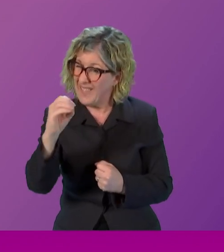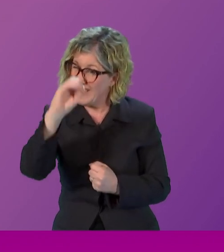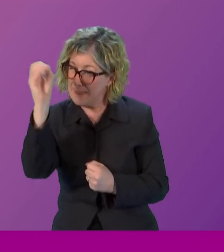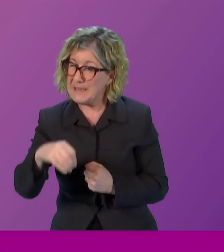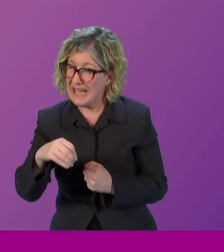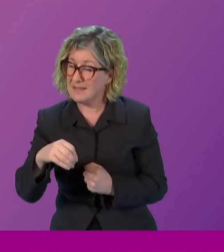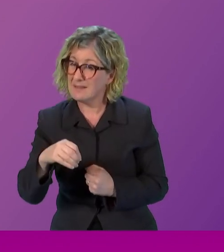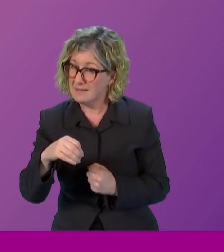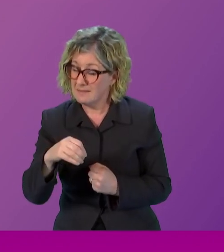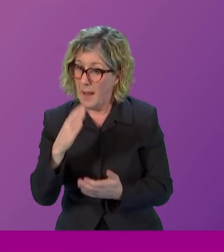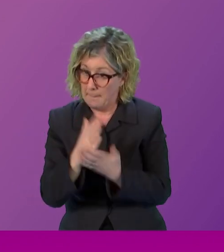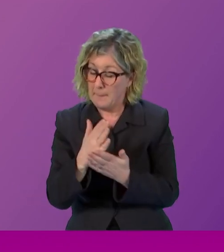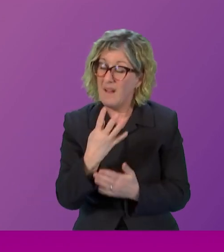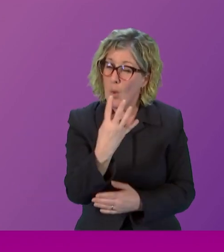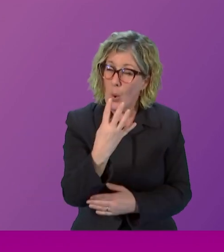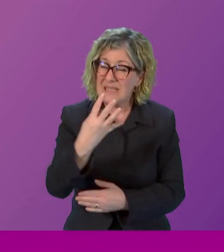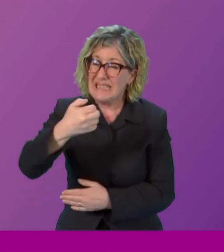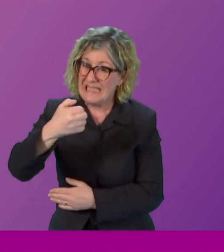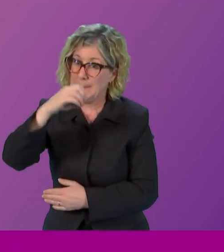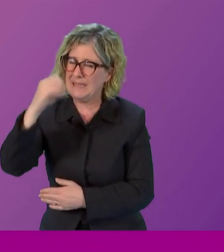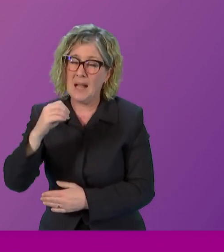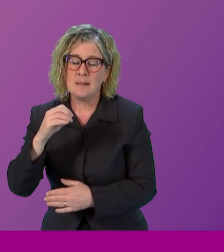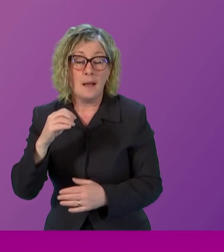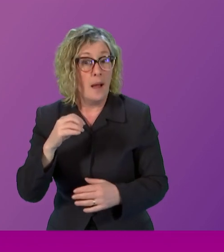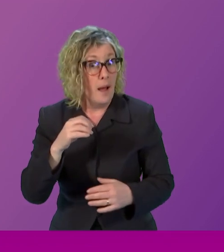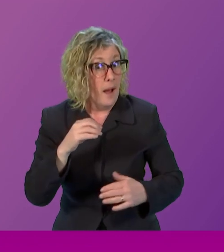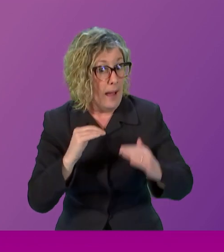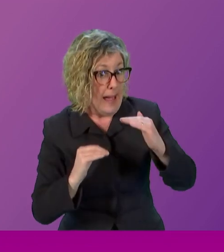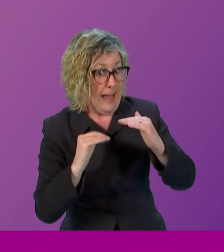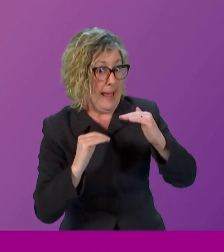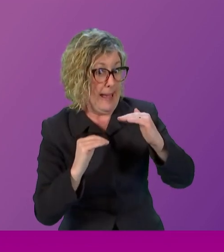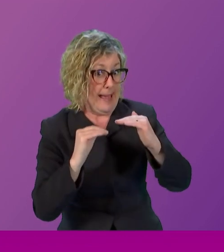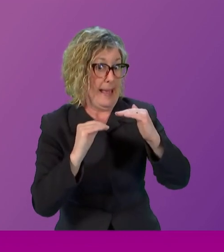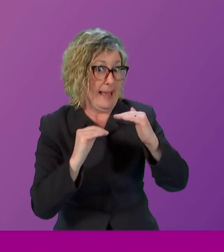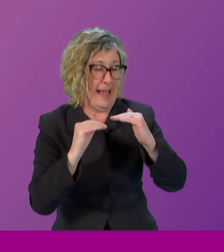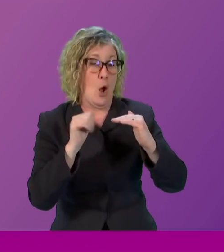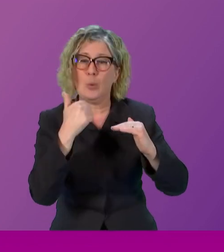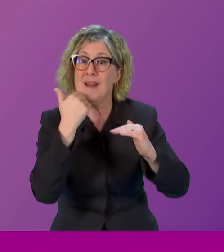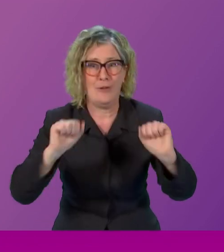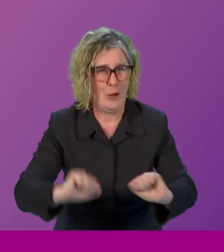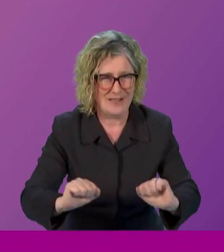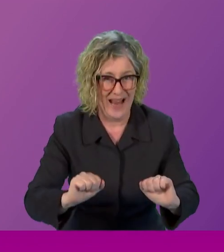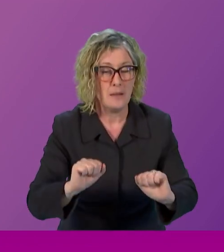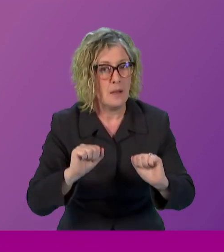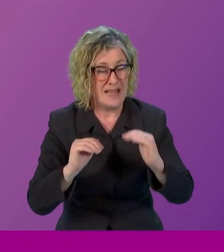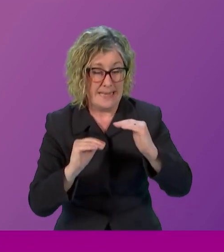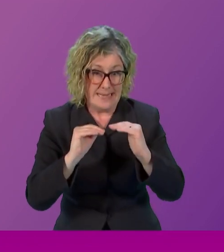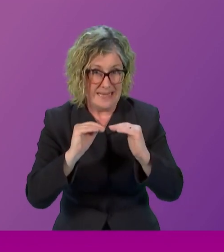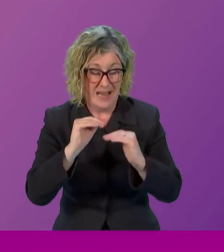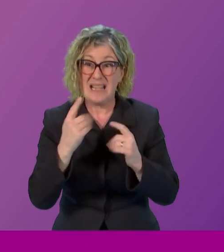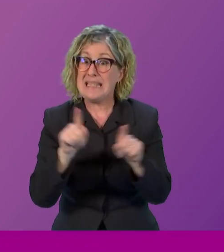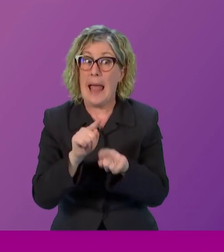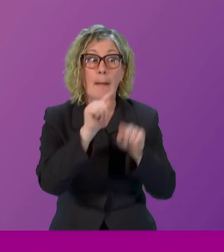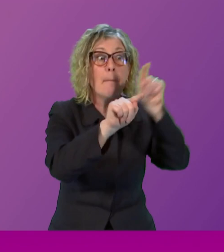ever been 46% is not good enough but it's getting there even in councils where there is much to do we're seeing